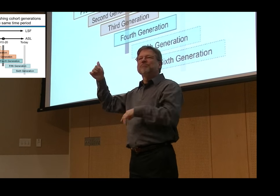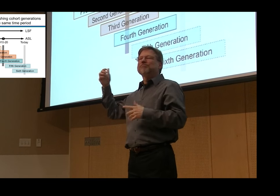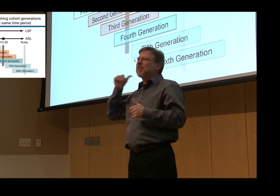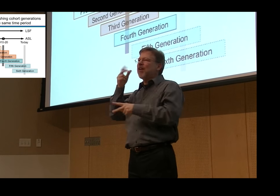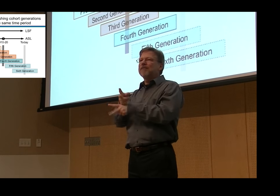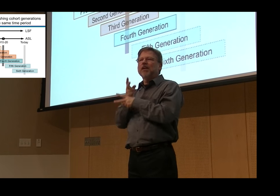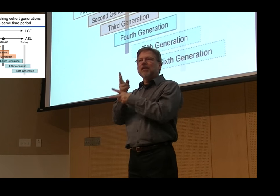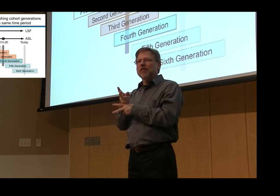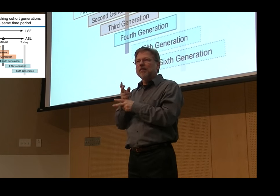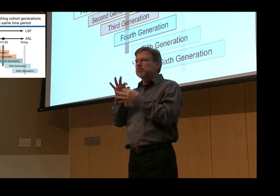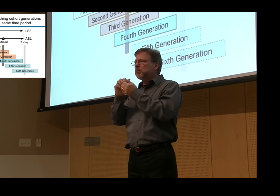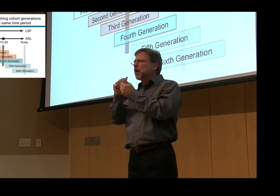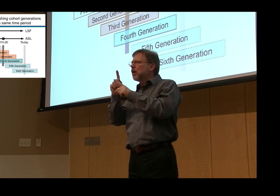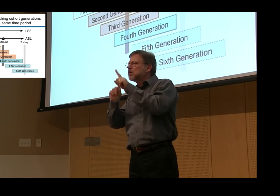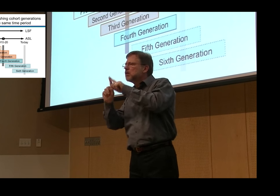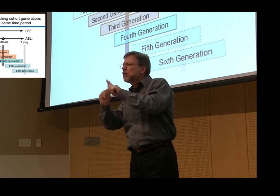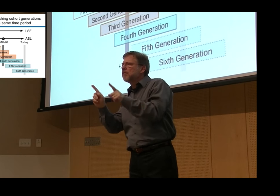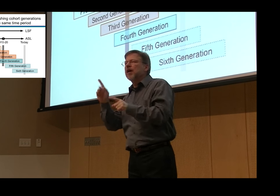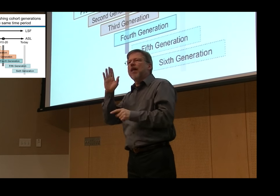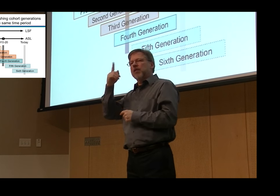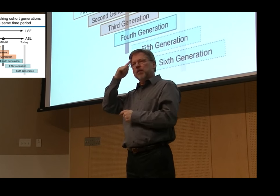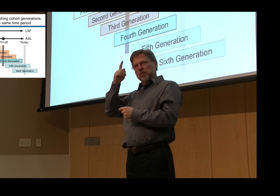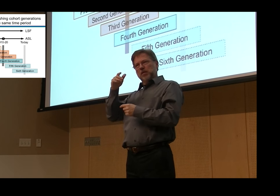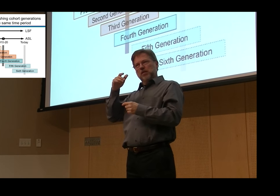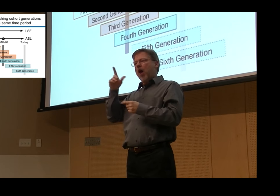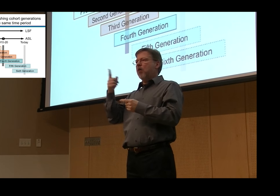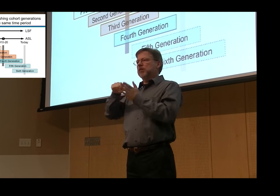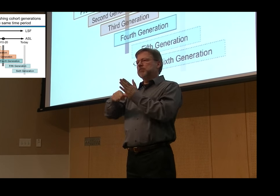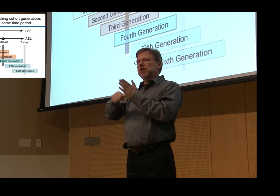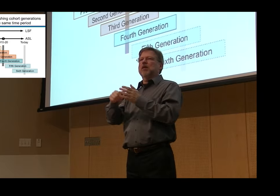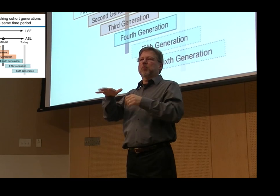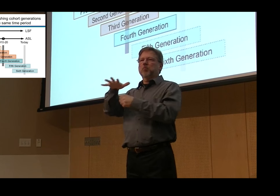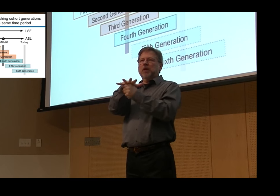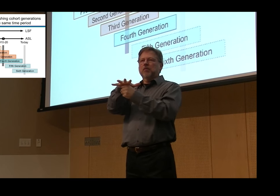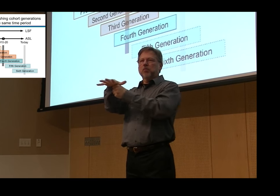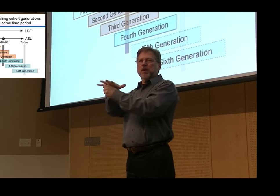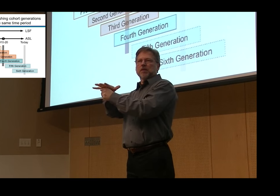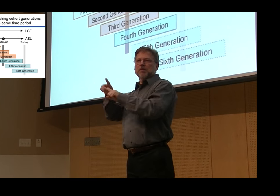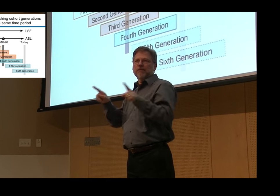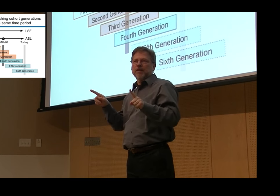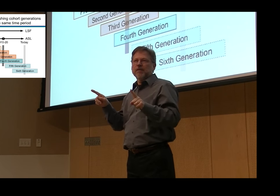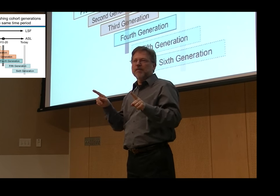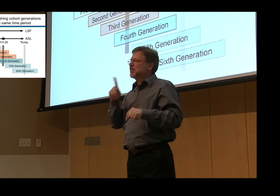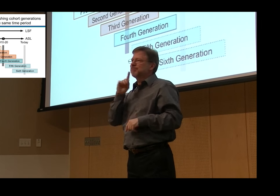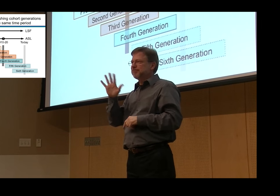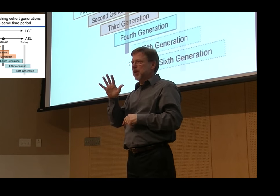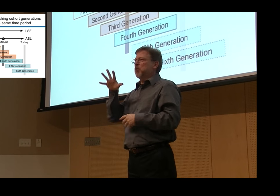This process helped us develop, find a breakthrough in looking at the